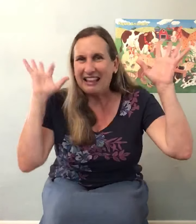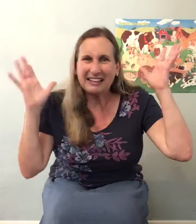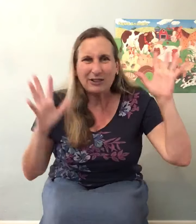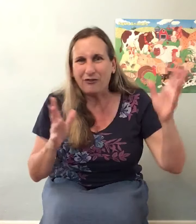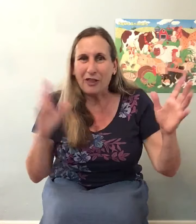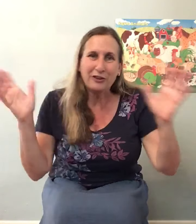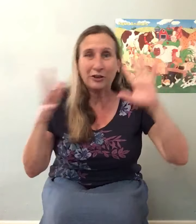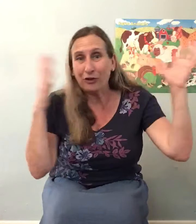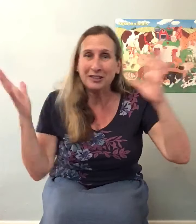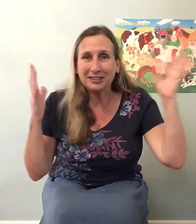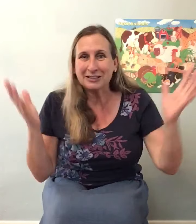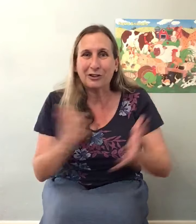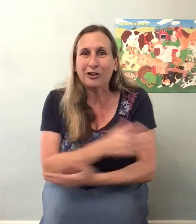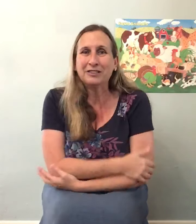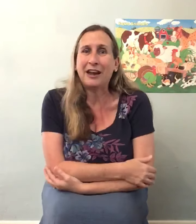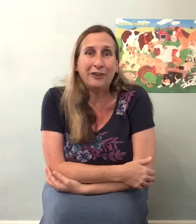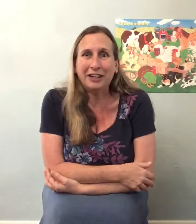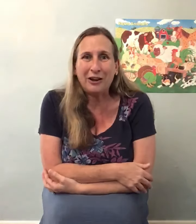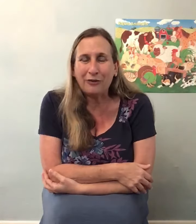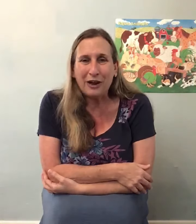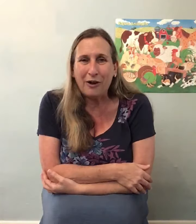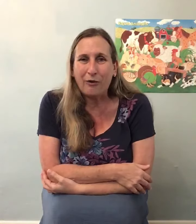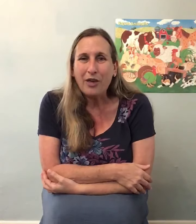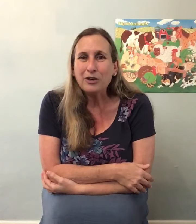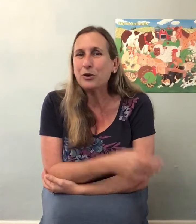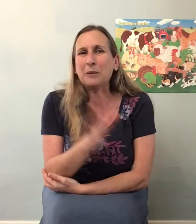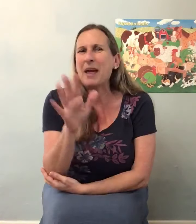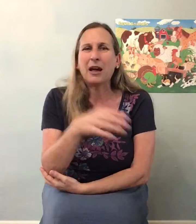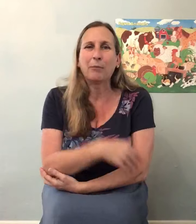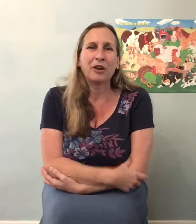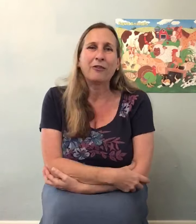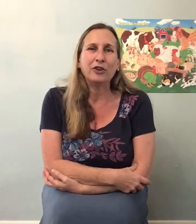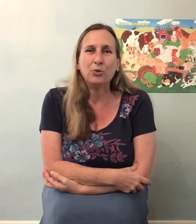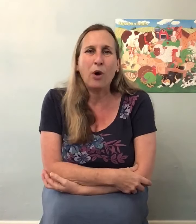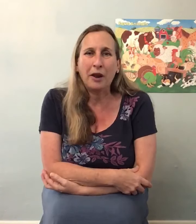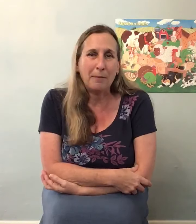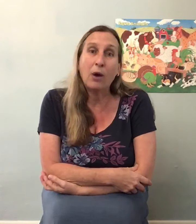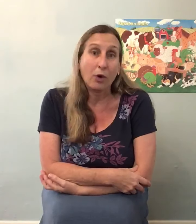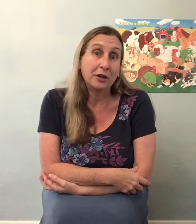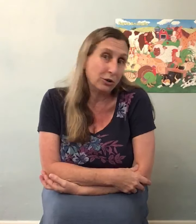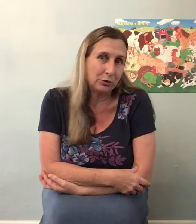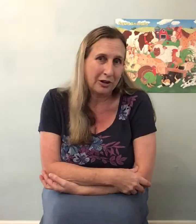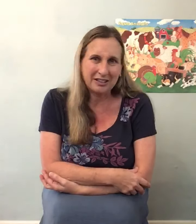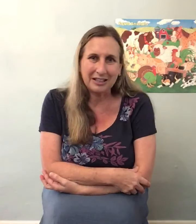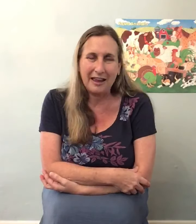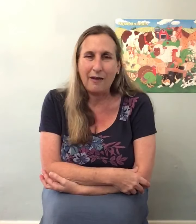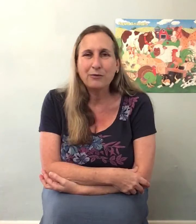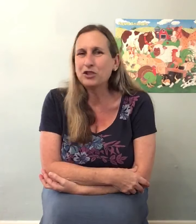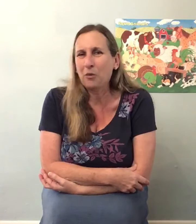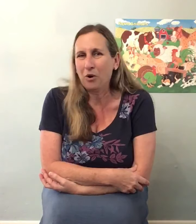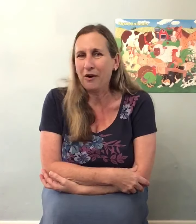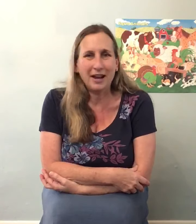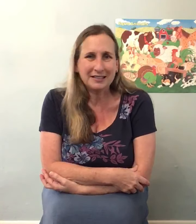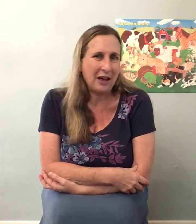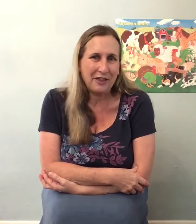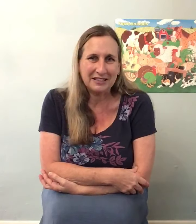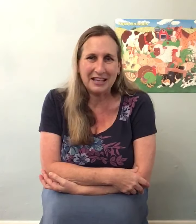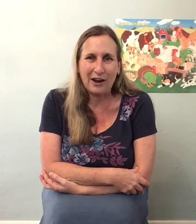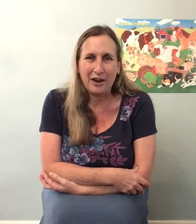lots of feathers and runs in circles. I really don't know. You can make up whatever you want about what a goon looks like. Don't worry, it's nothing scary.